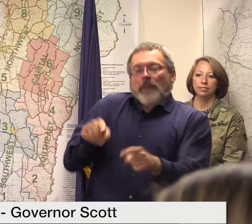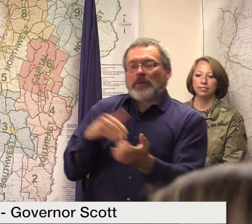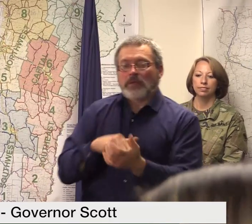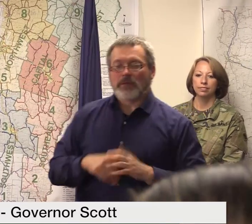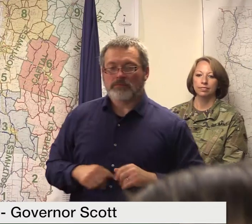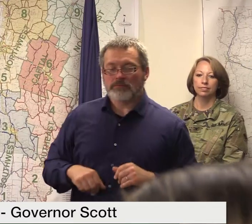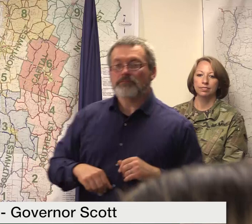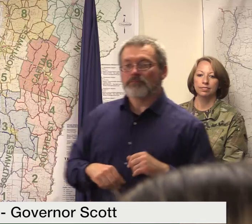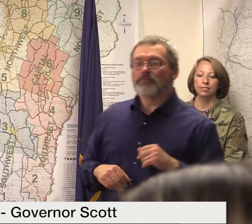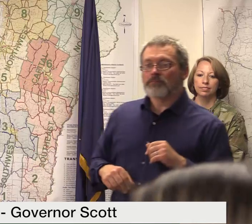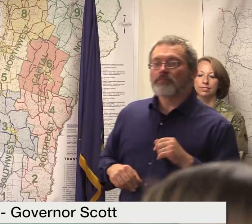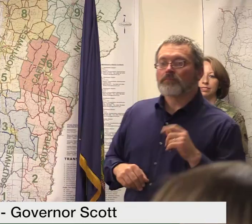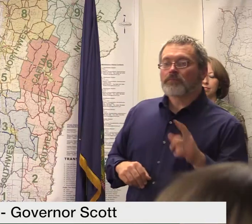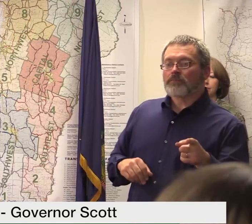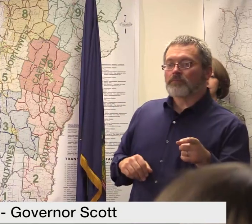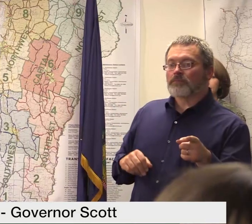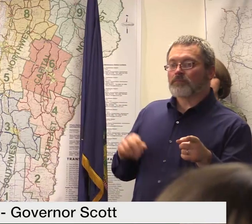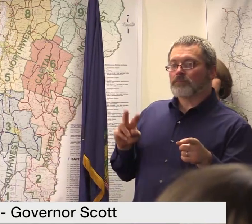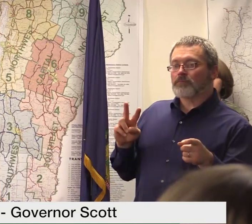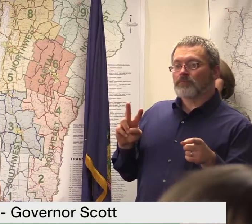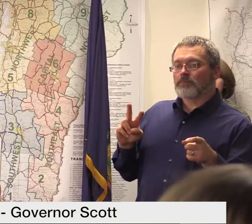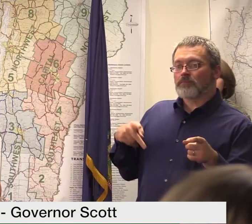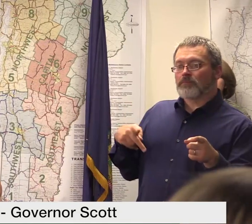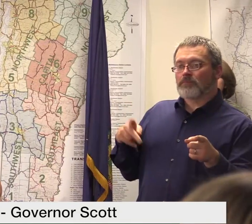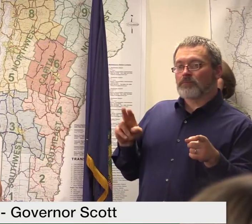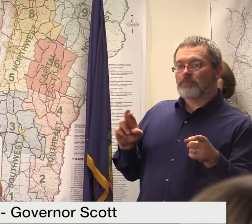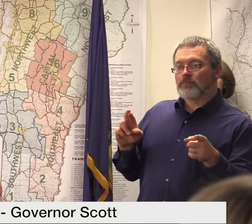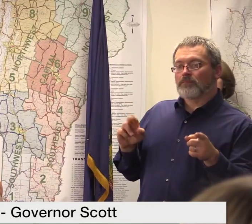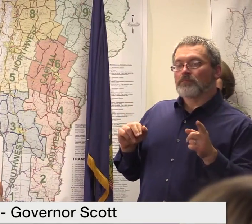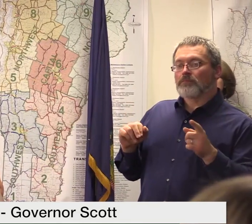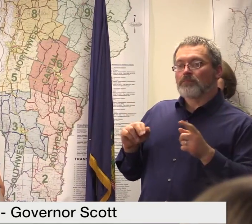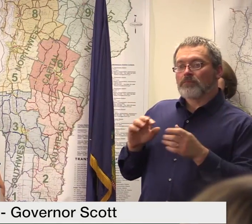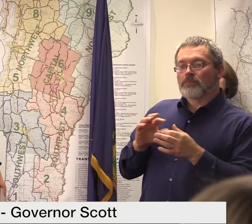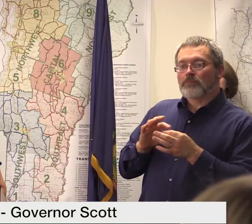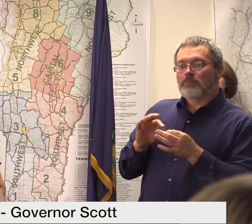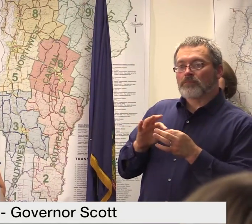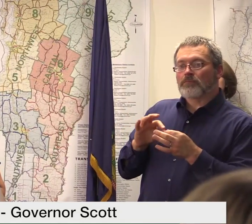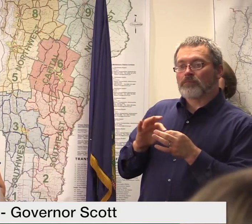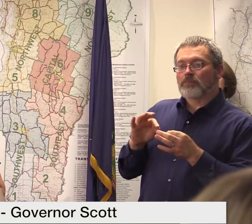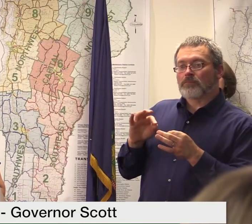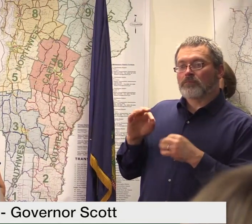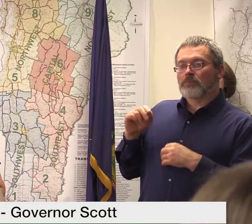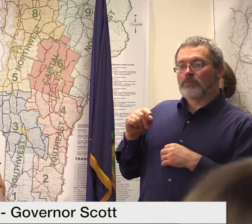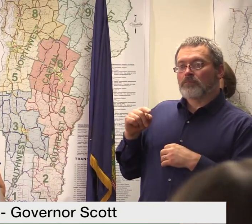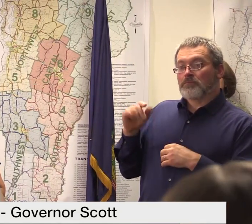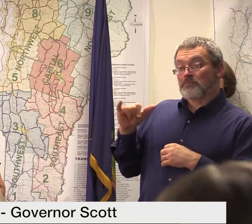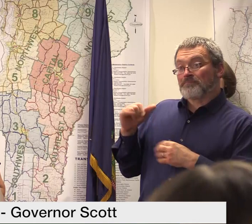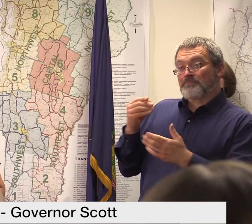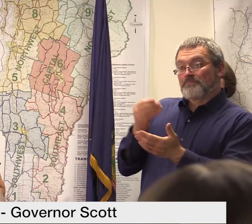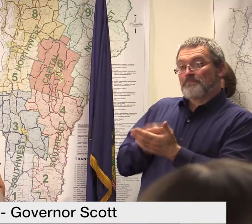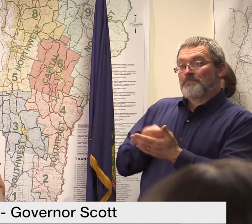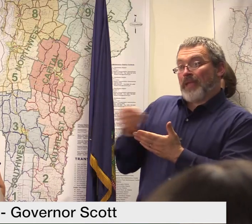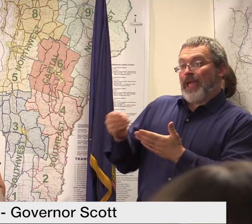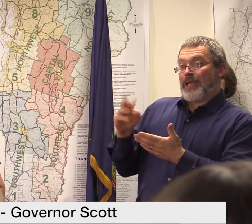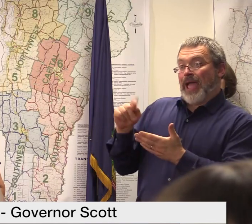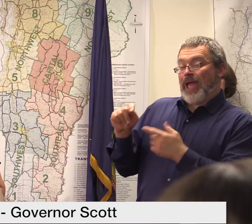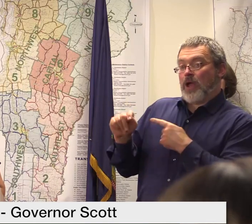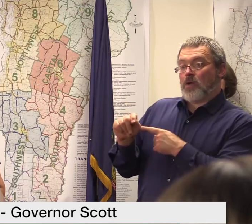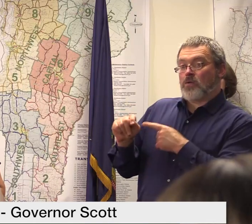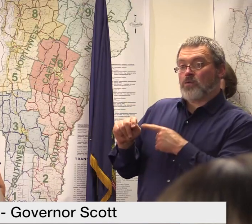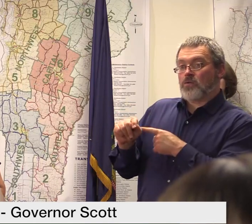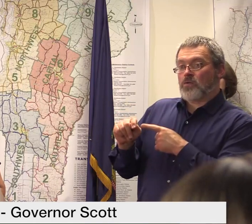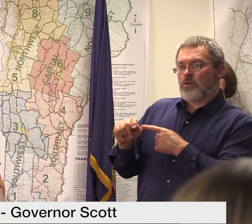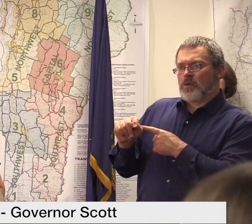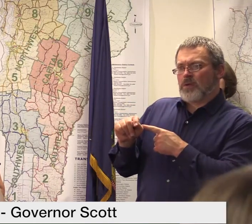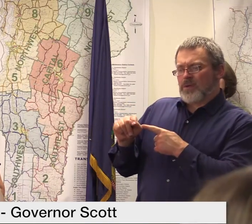home prices in Vermont skyrocketed if you get below fair market value for the house that